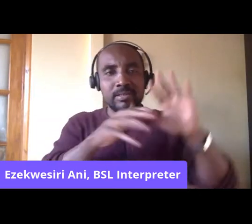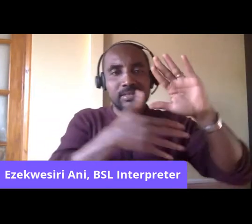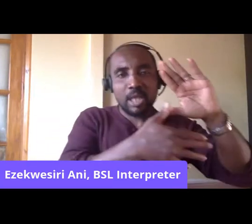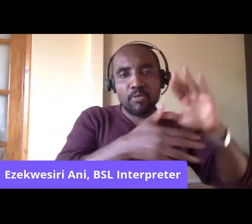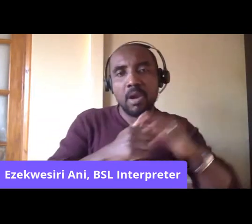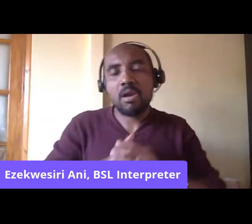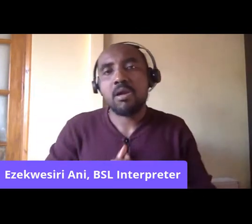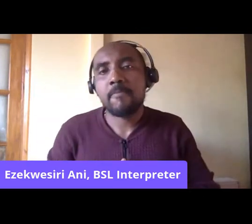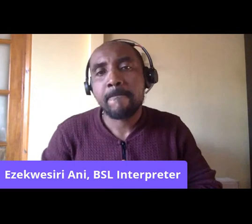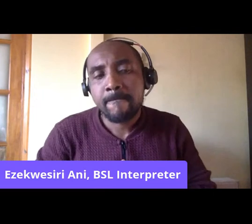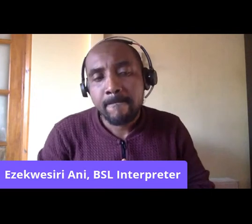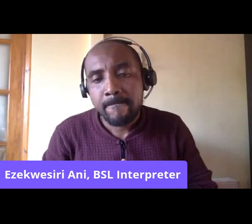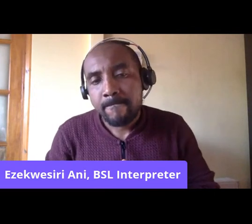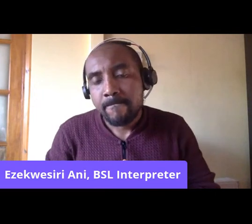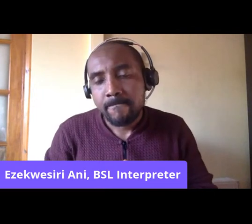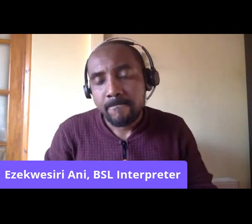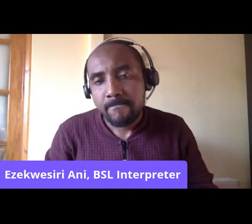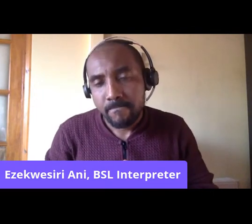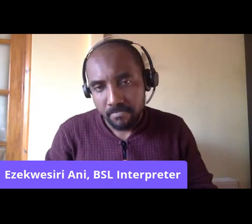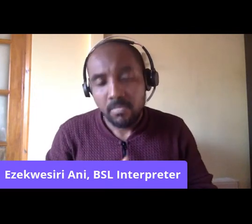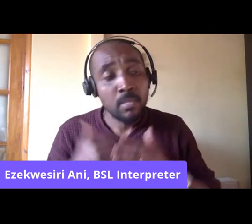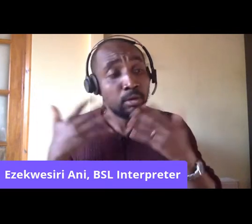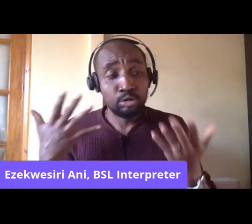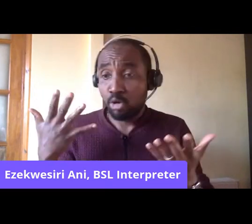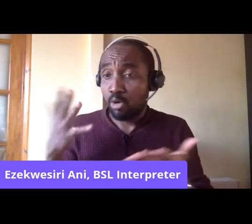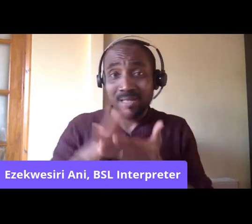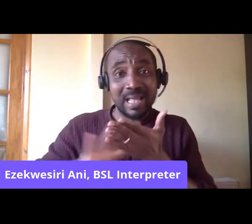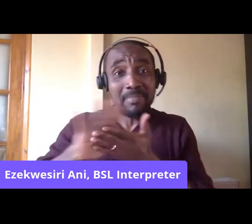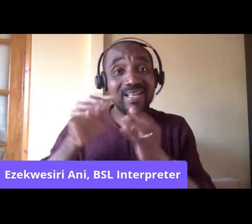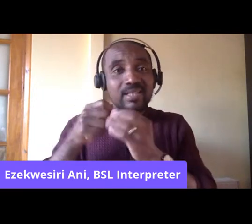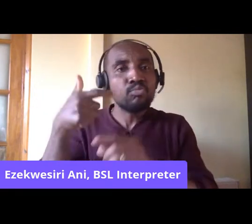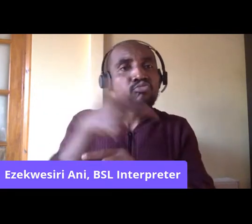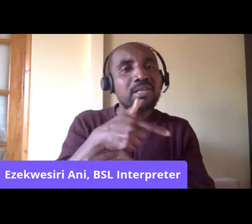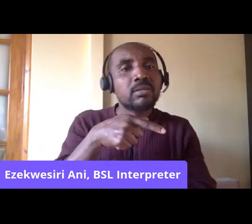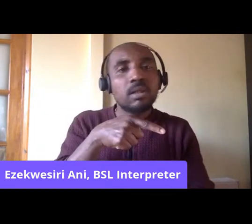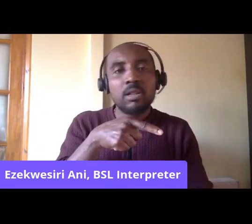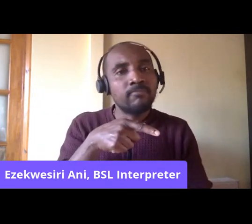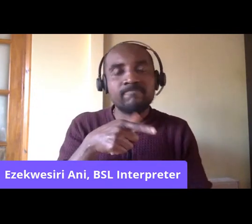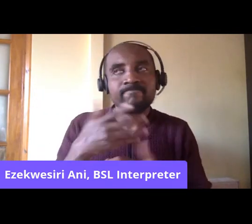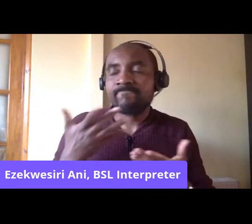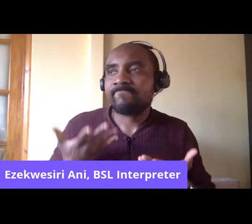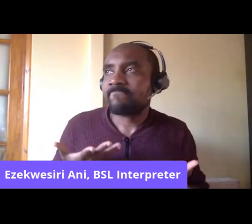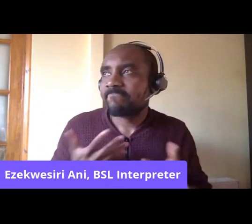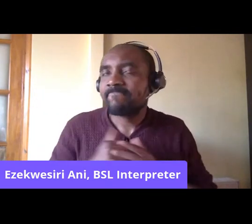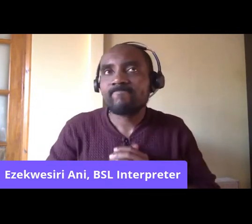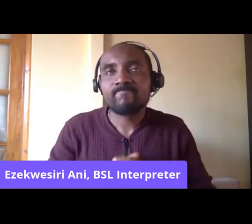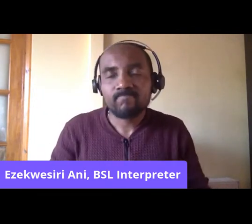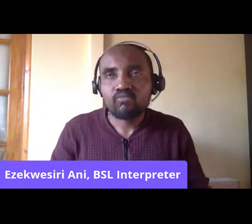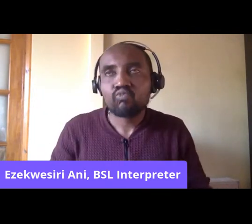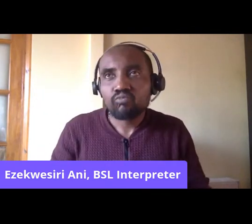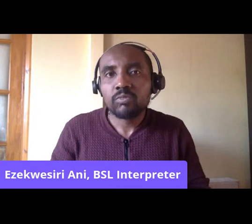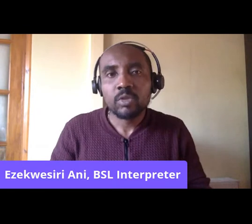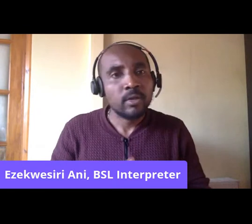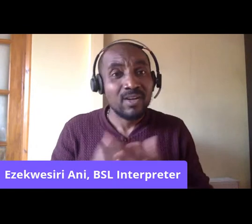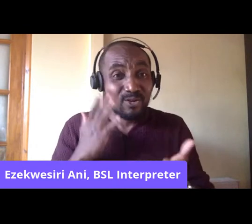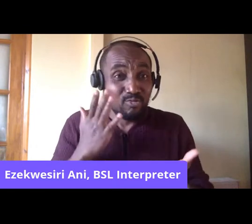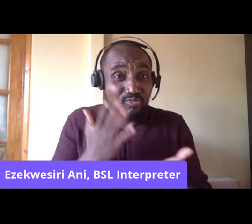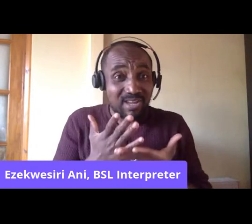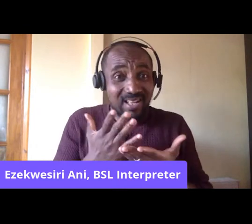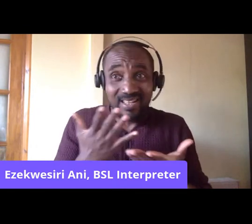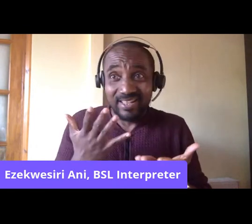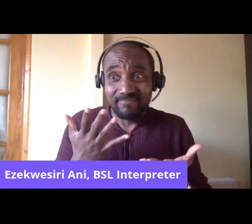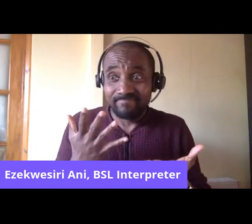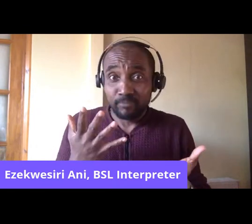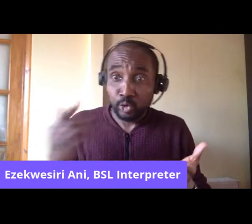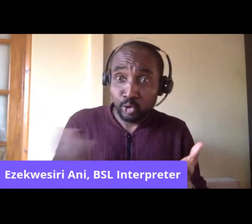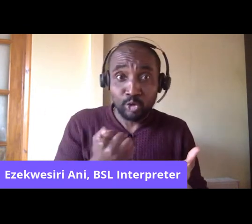And so what we have is a city that really didn't want to acknowledge the debt that it owed to the labour of enslaved Africans